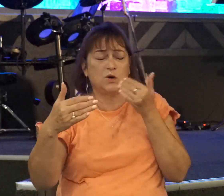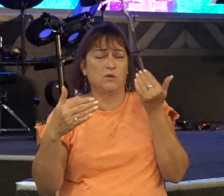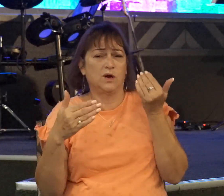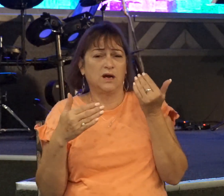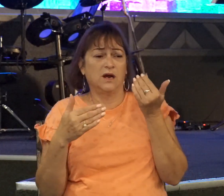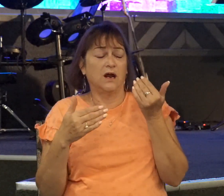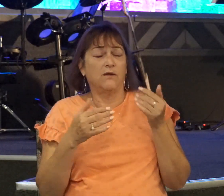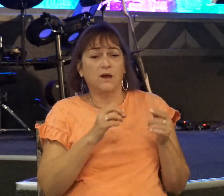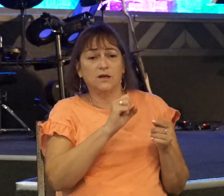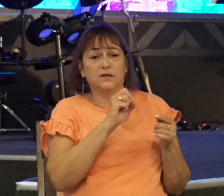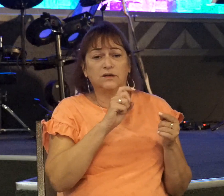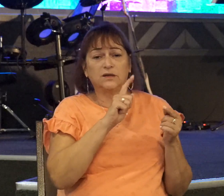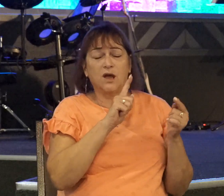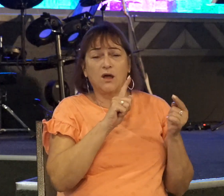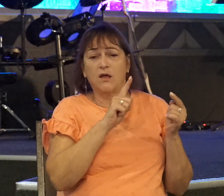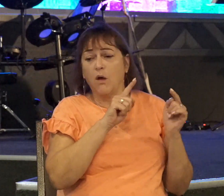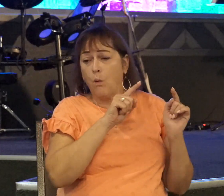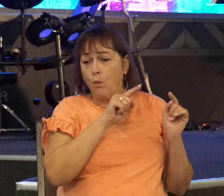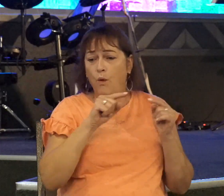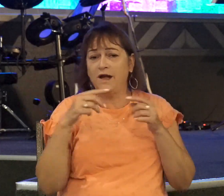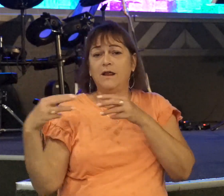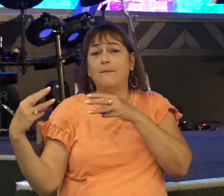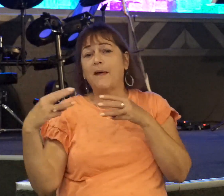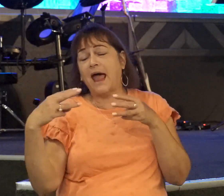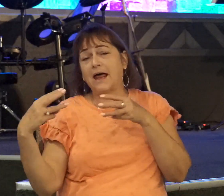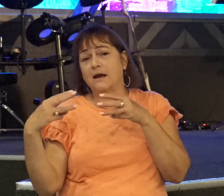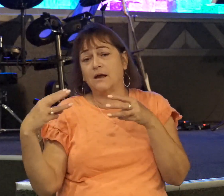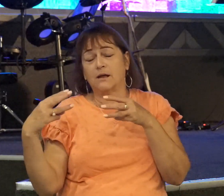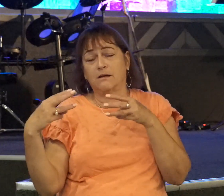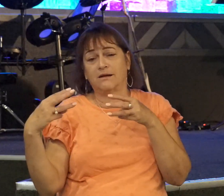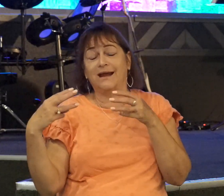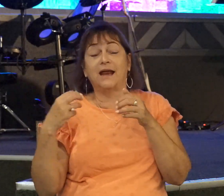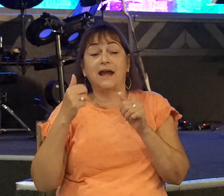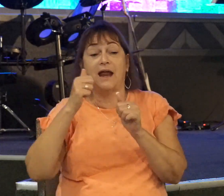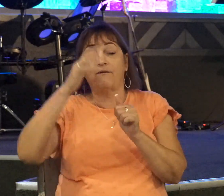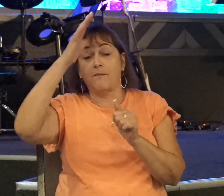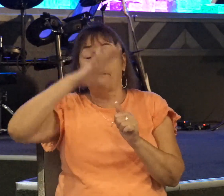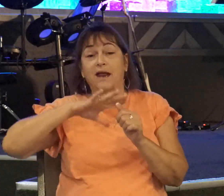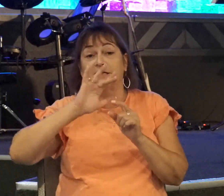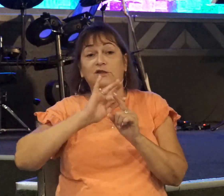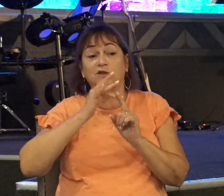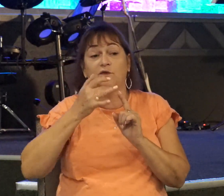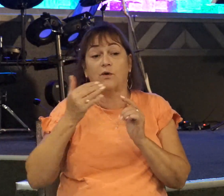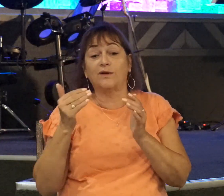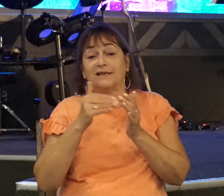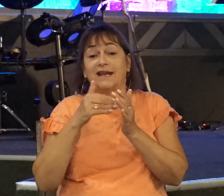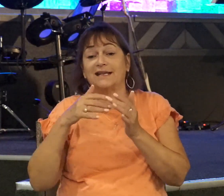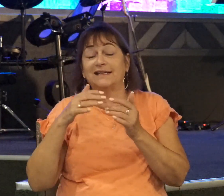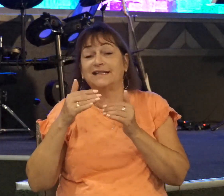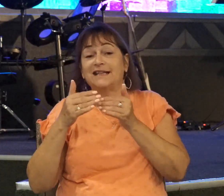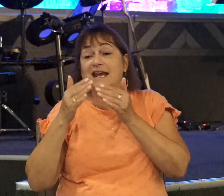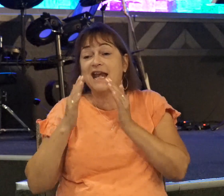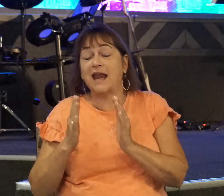assembled, and they went to the battle. And indeed, every man's sword was against his neighbor, and there was a very great confusion.